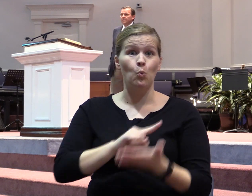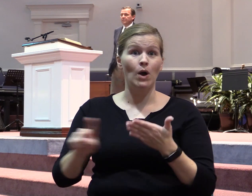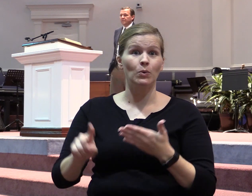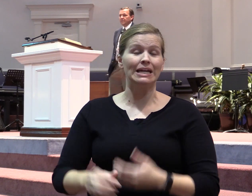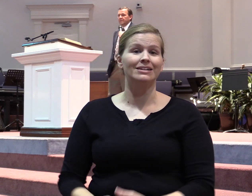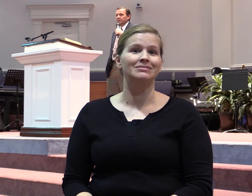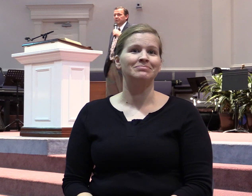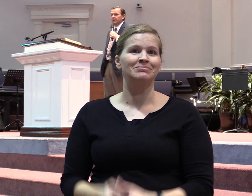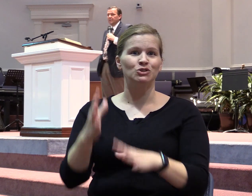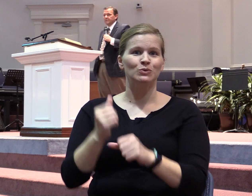Ten million dollars.